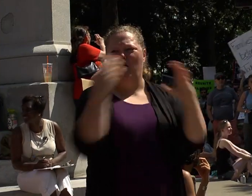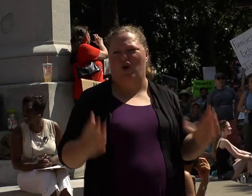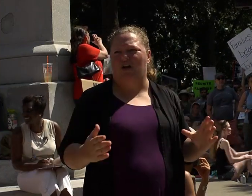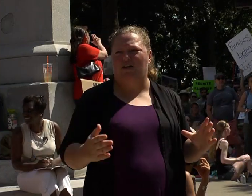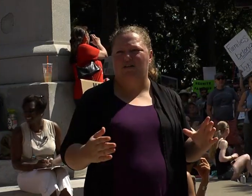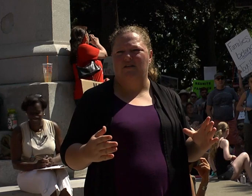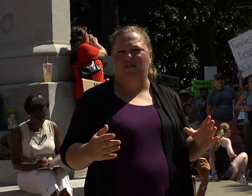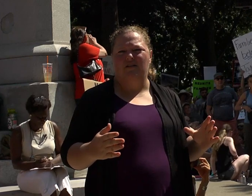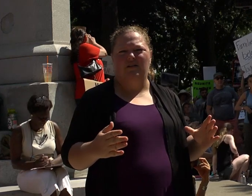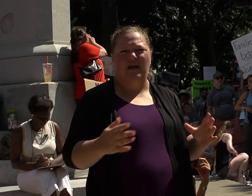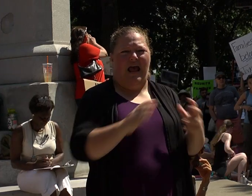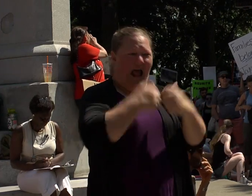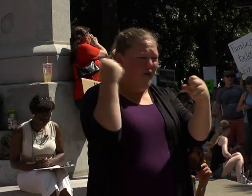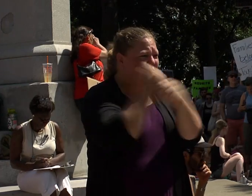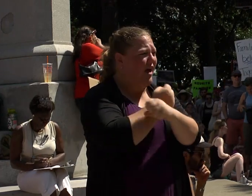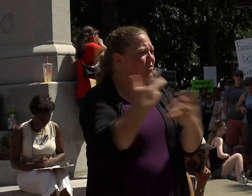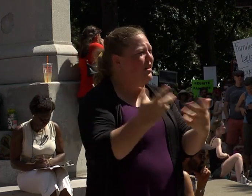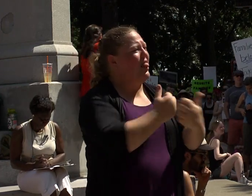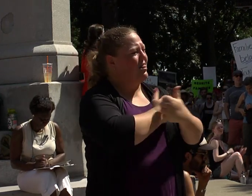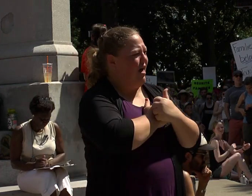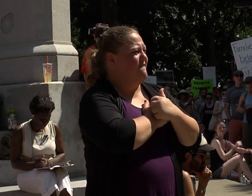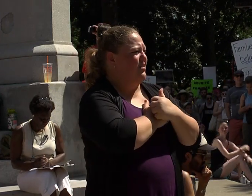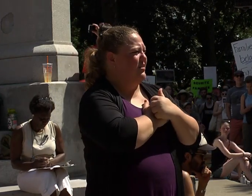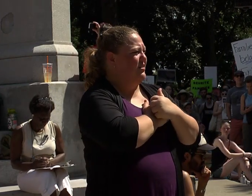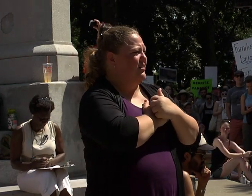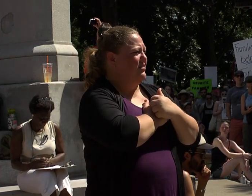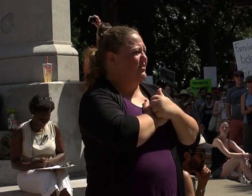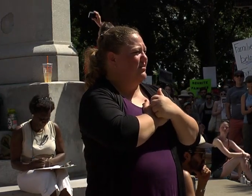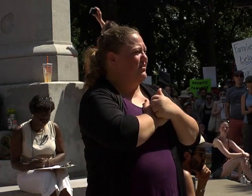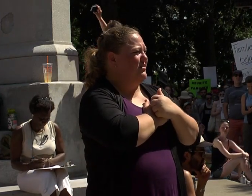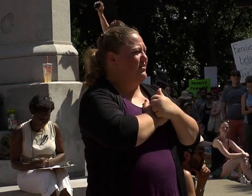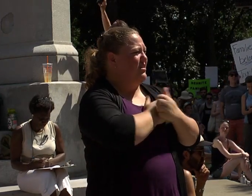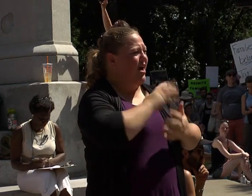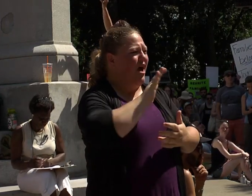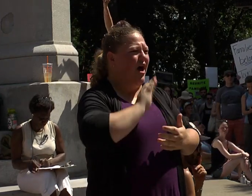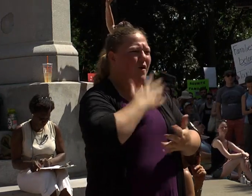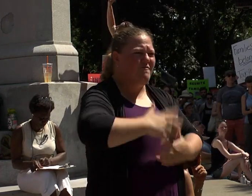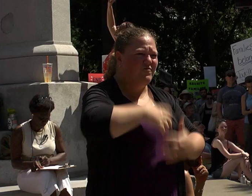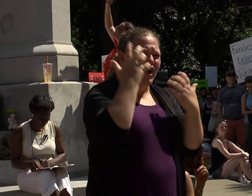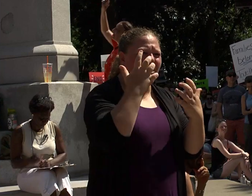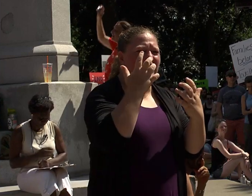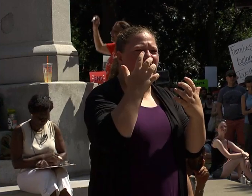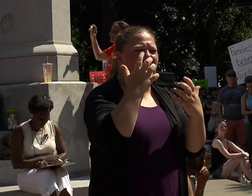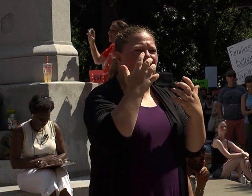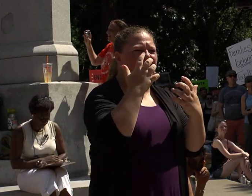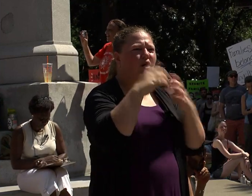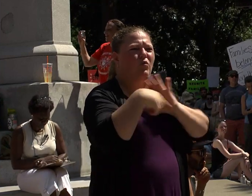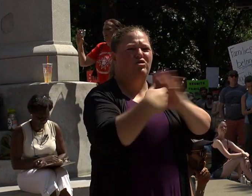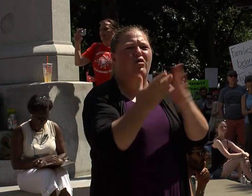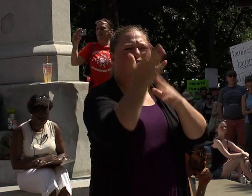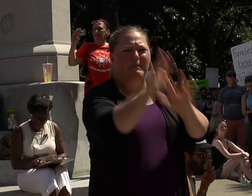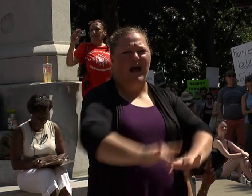whose weapons are love, whose fury is compassion.